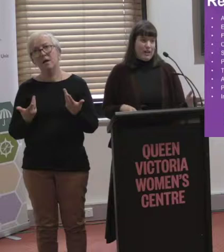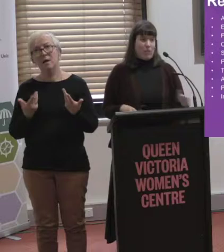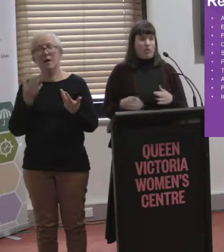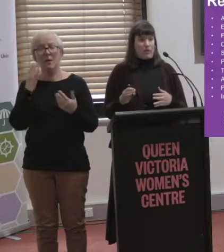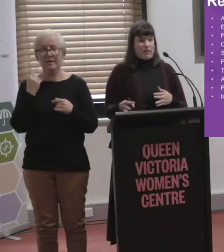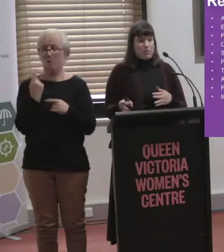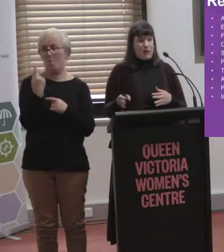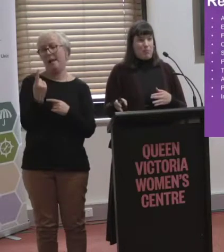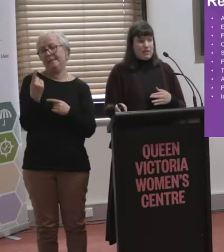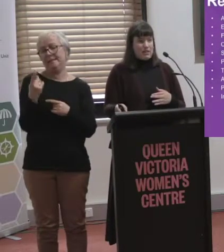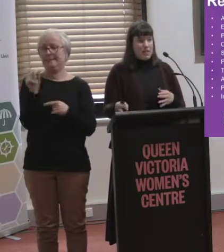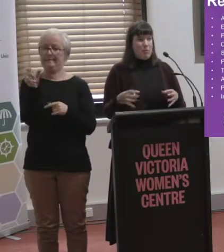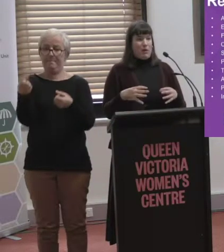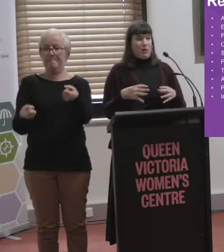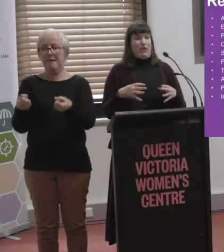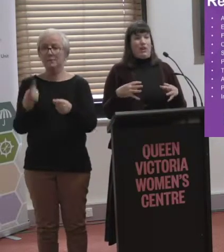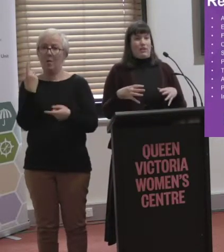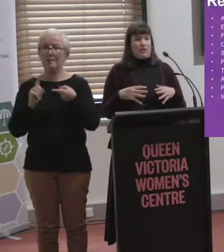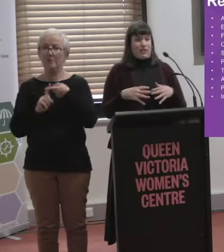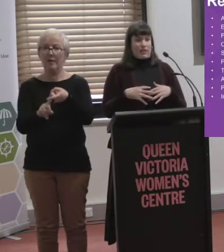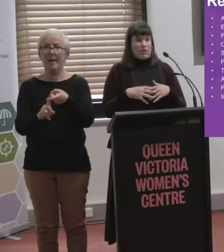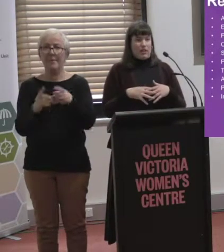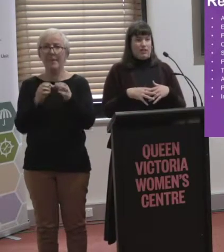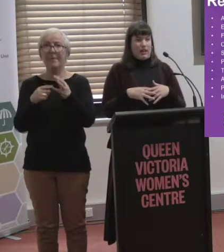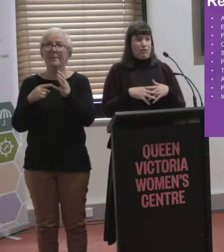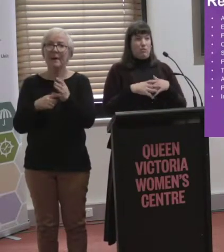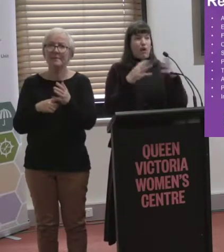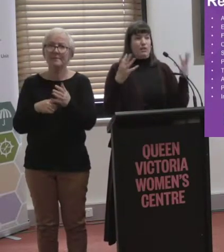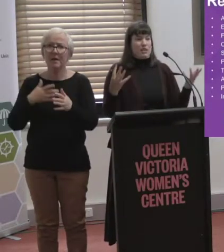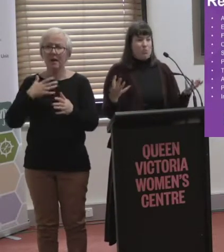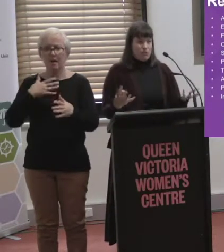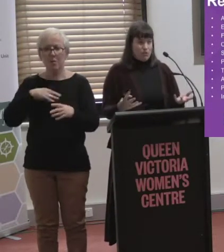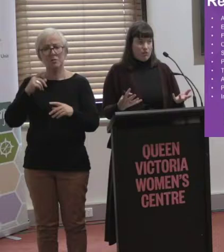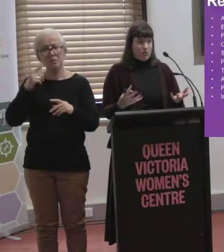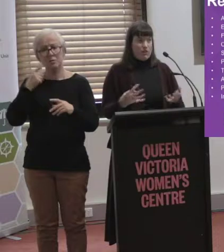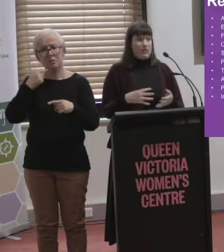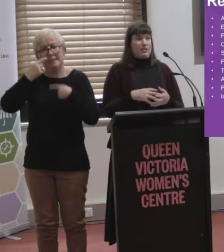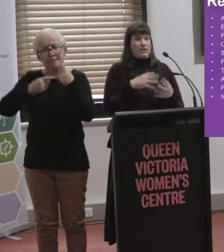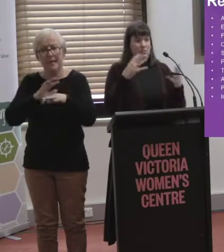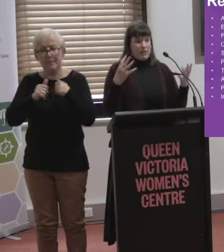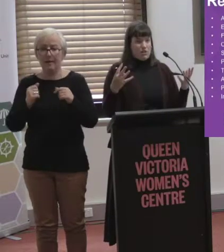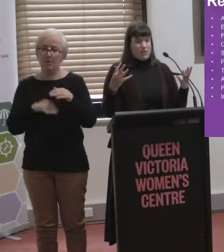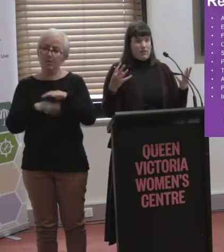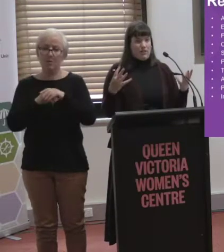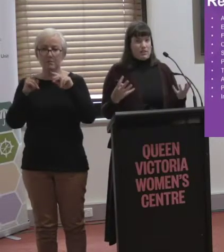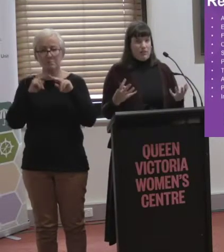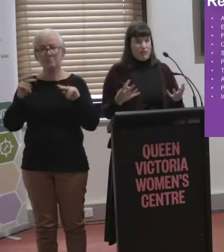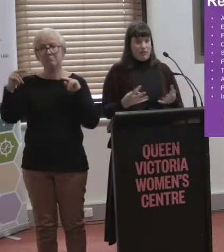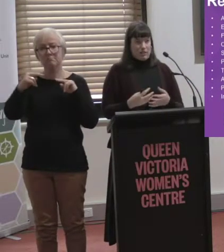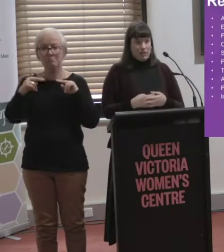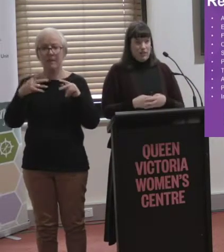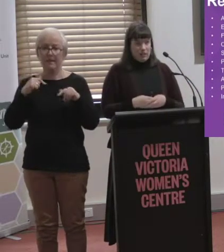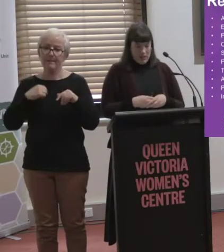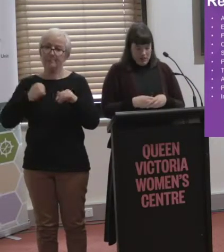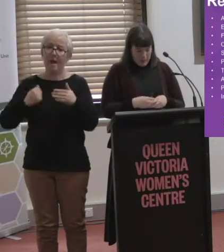this one tram or we're talking about this one bus, but not having the chance to actually say, from a holistic point of view, this is what my issues are and this is how